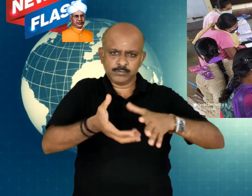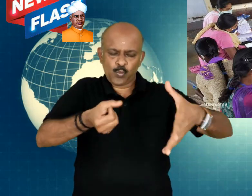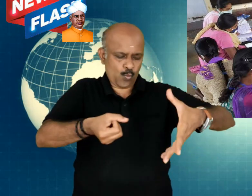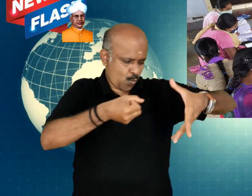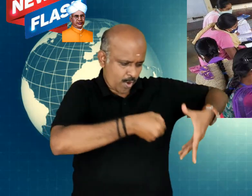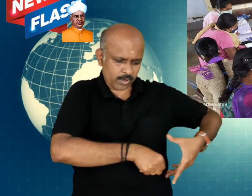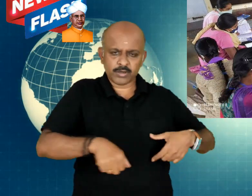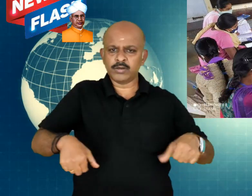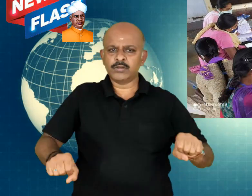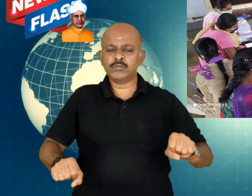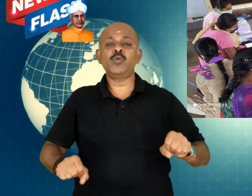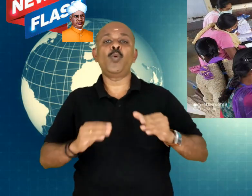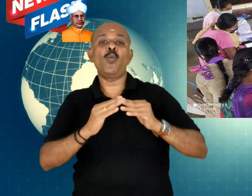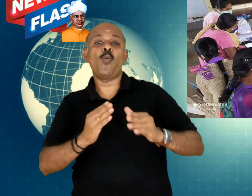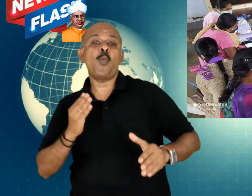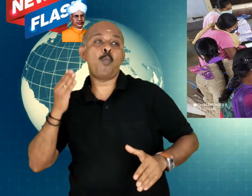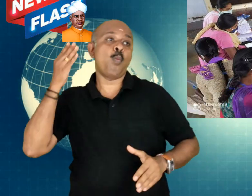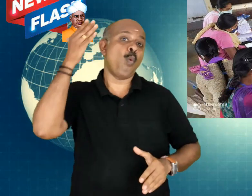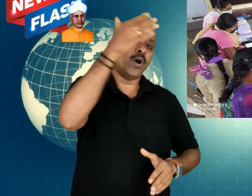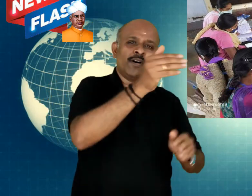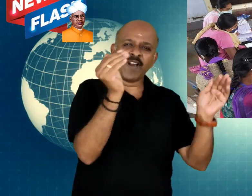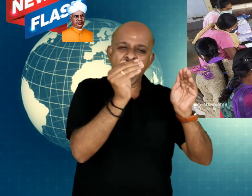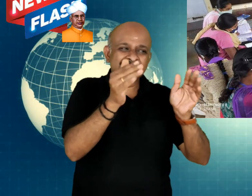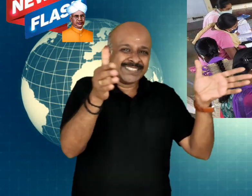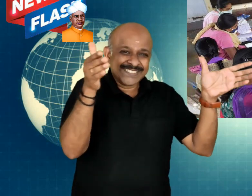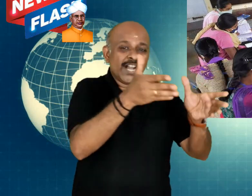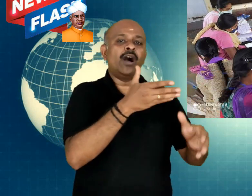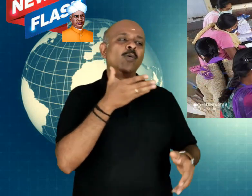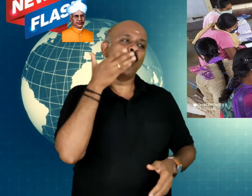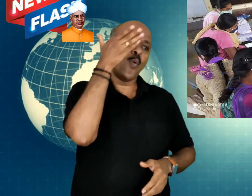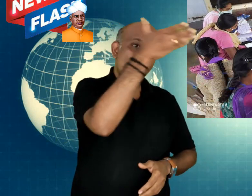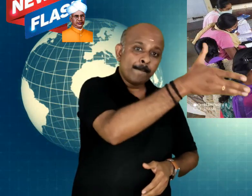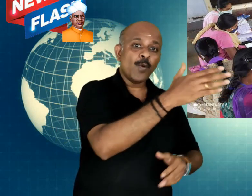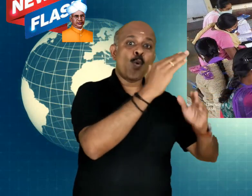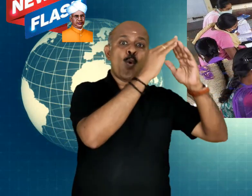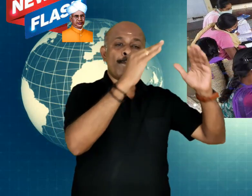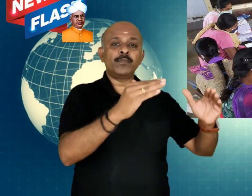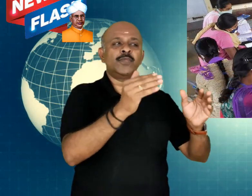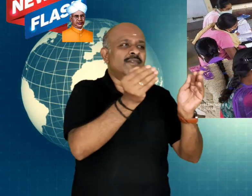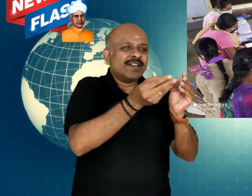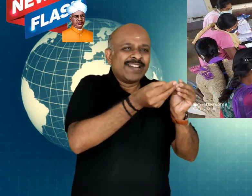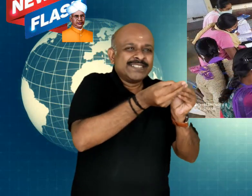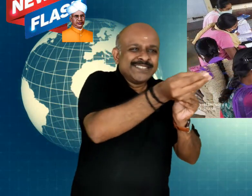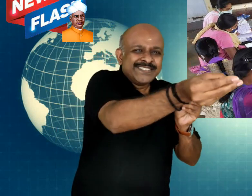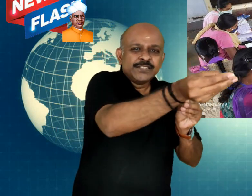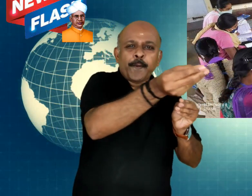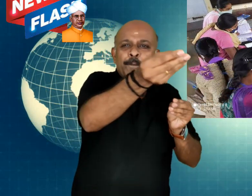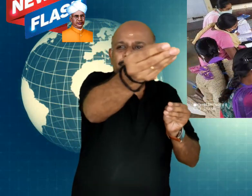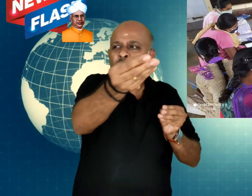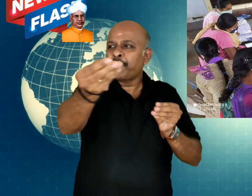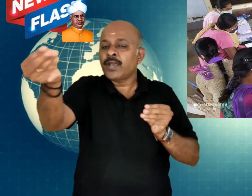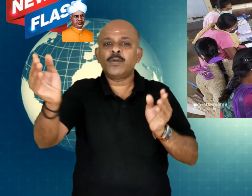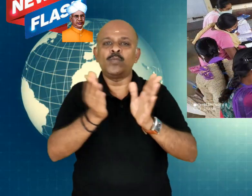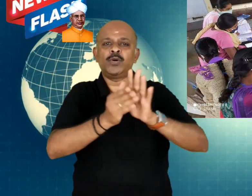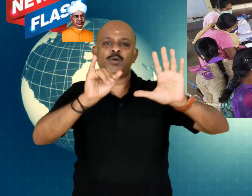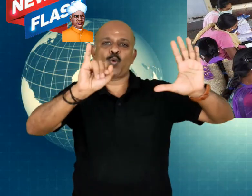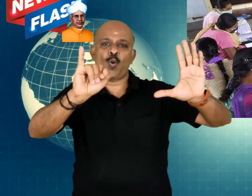processes to the kids in around five to six villages. He goes to the